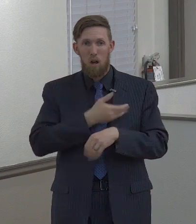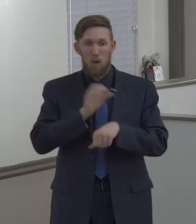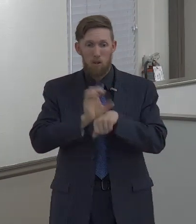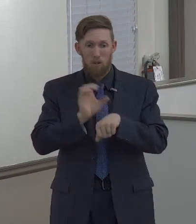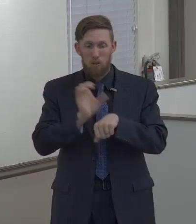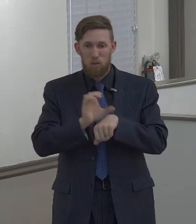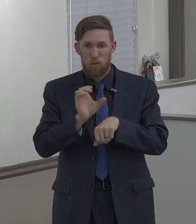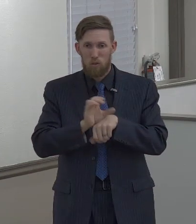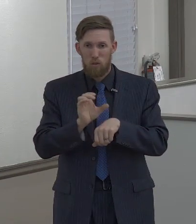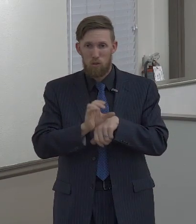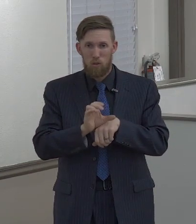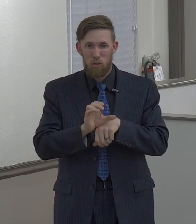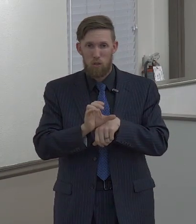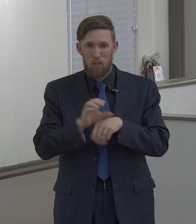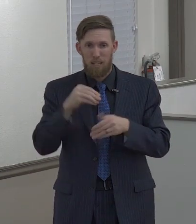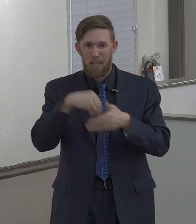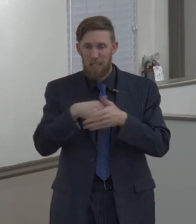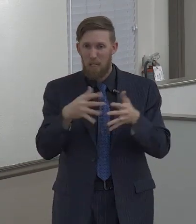ones to follow,